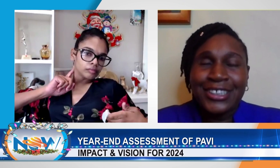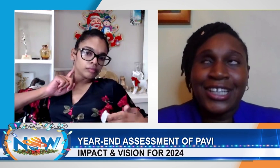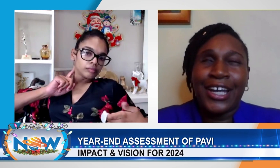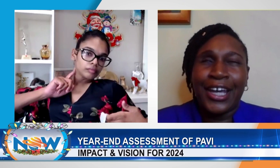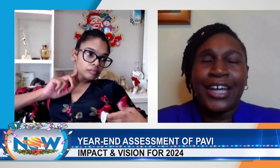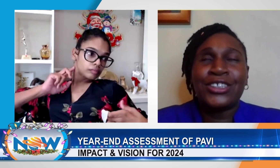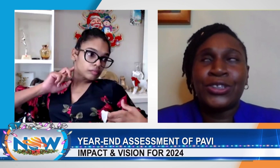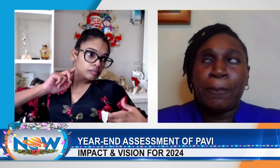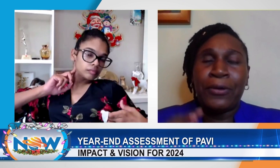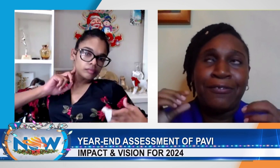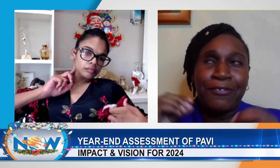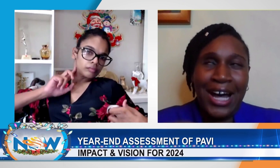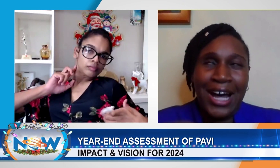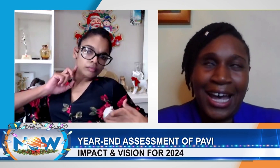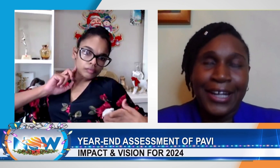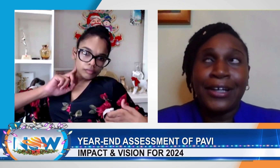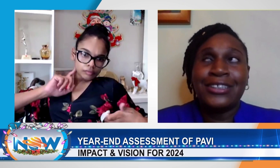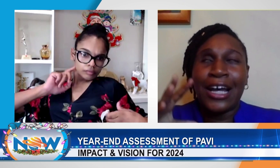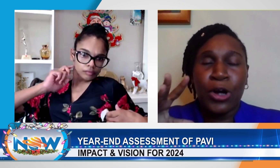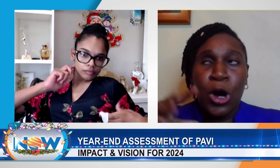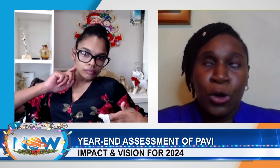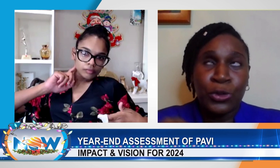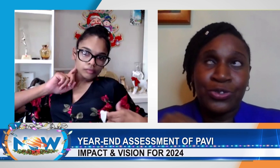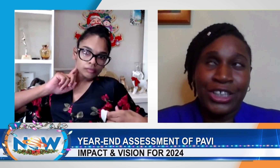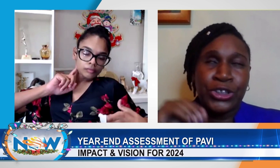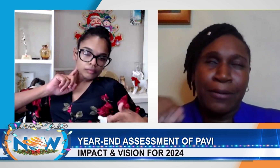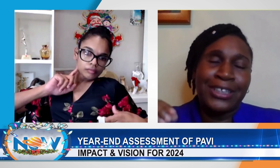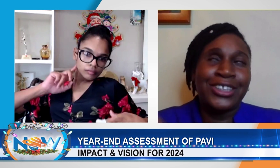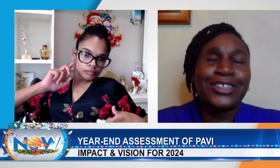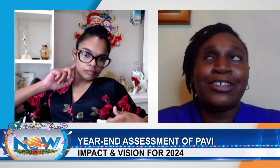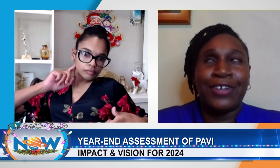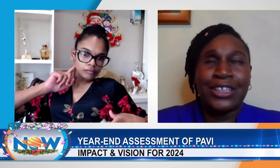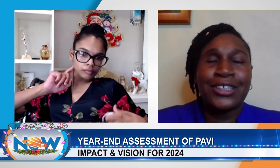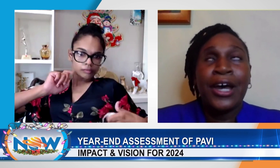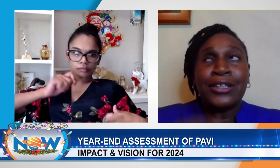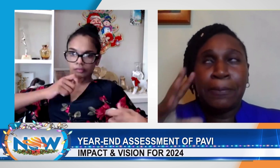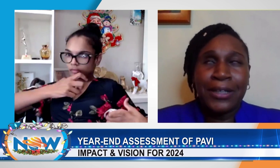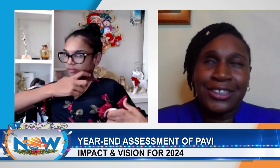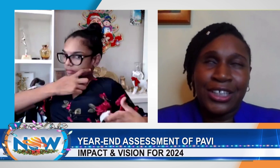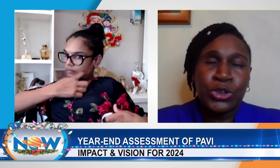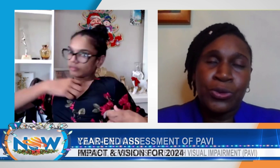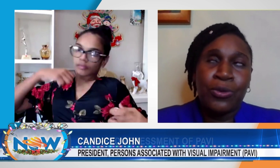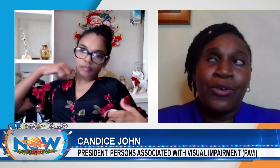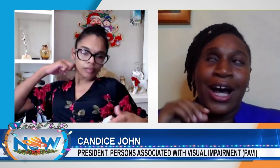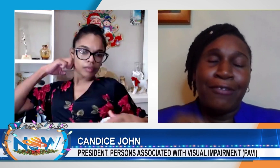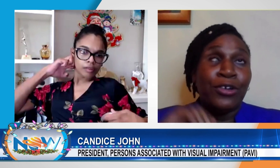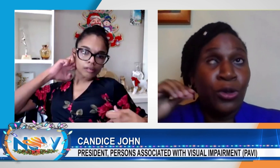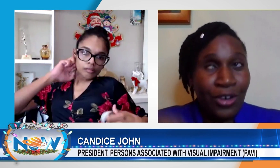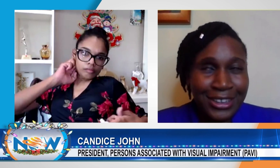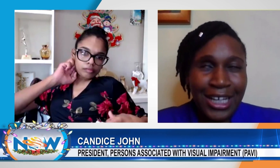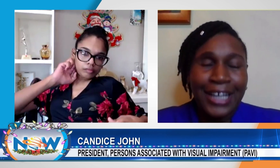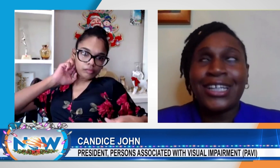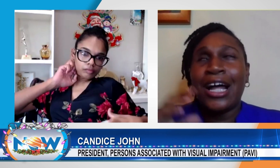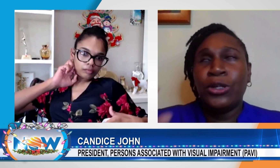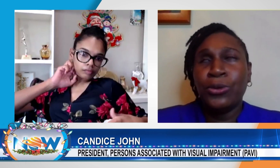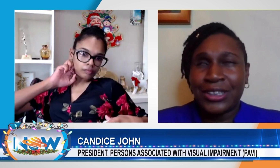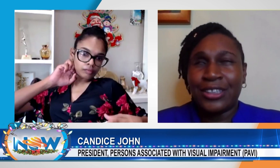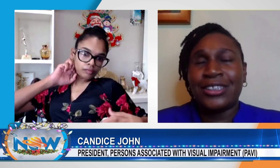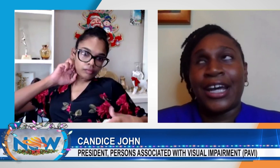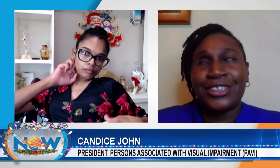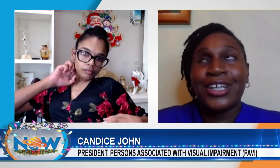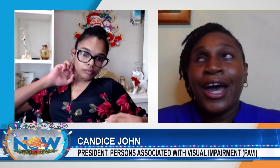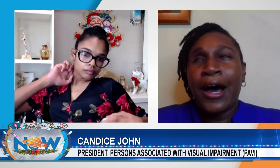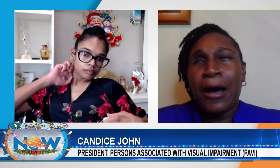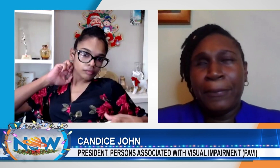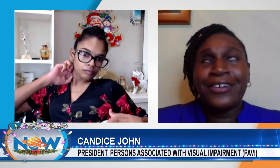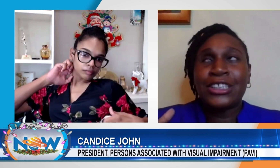key thing is to provide that outreach community service to persons who have lost sight and losing